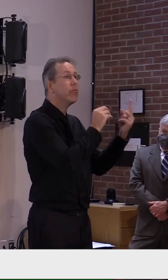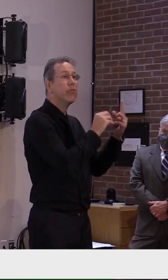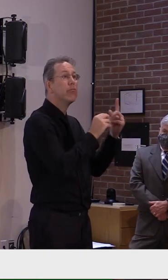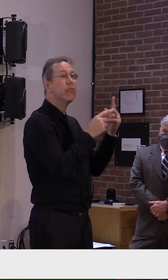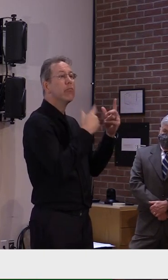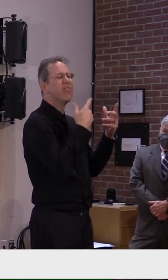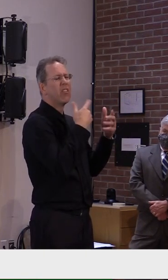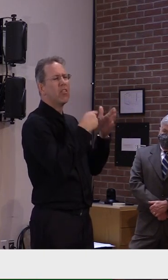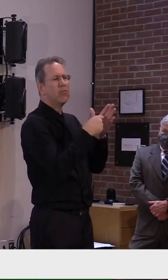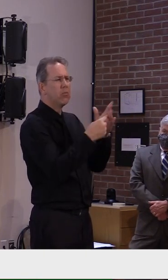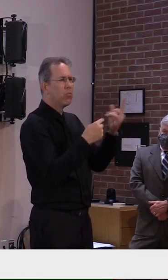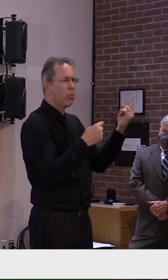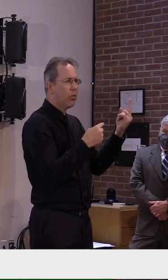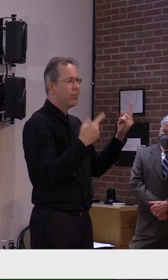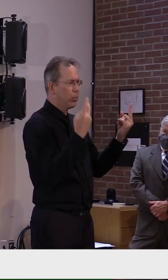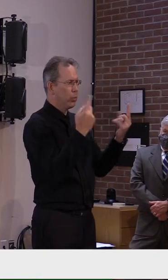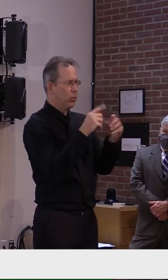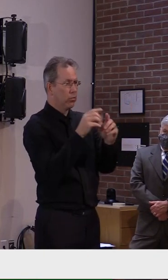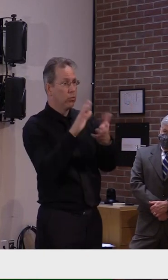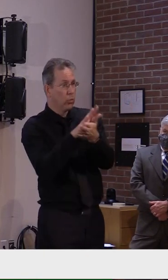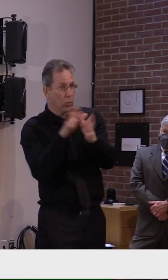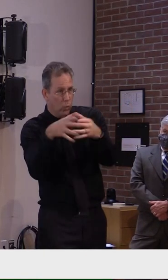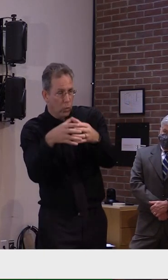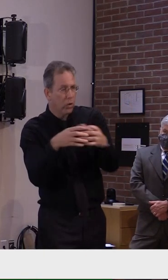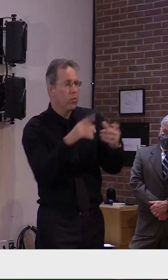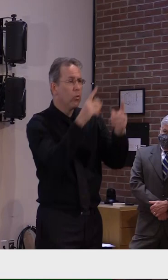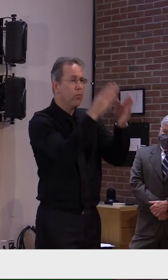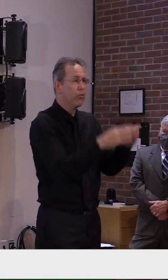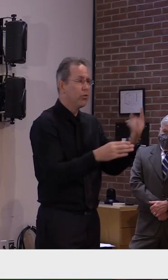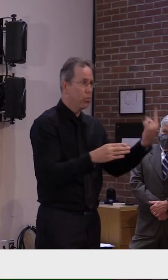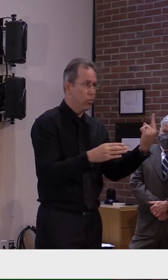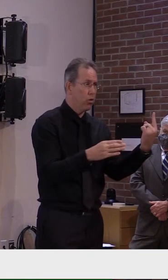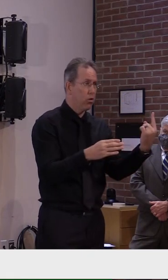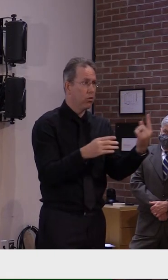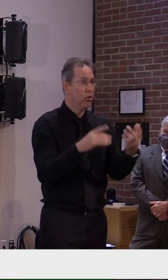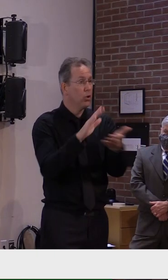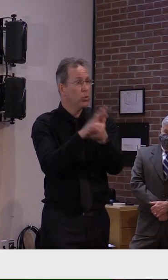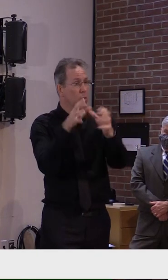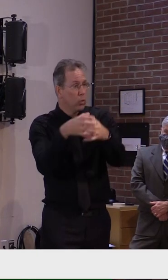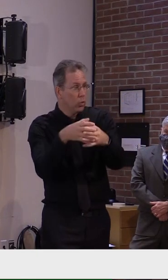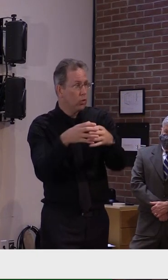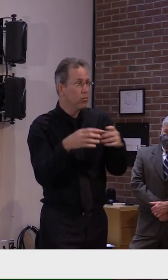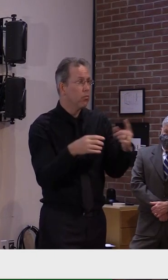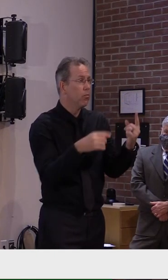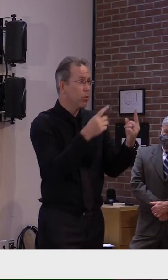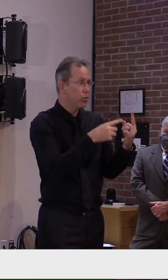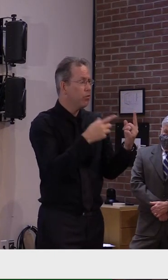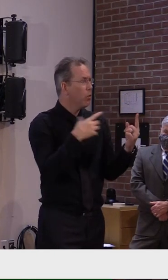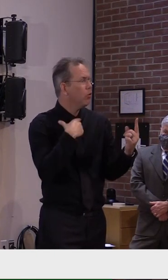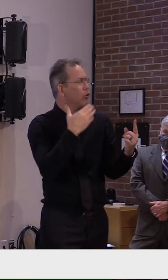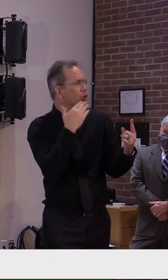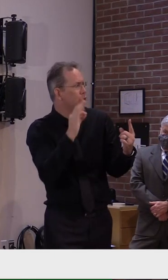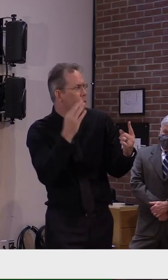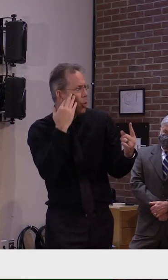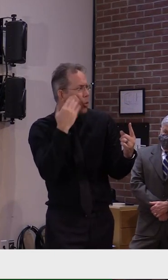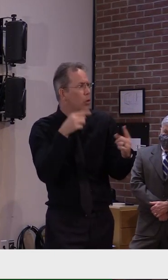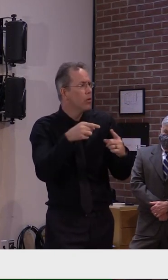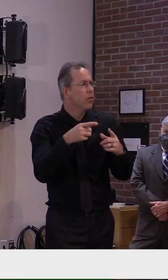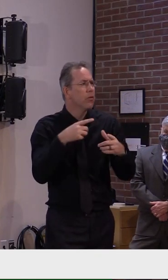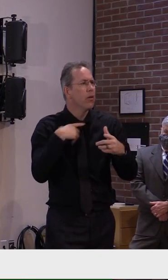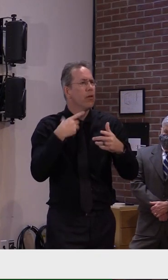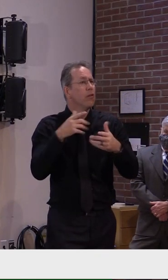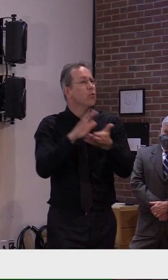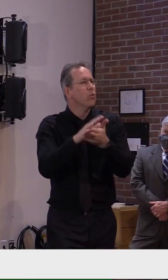the schools at this point in time are very well versed in how we communicate with them and how to respond